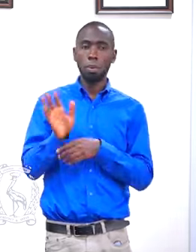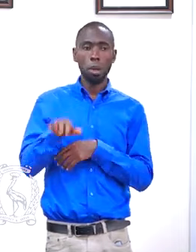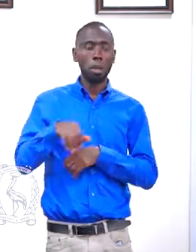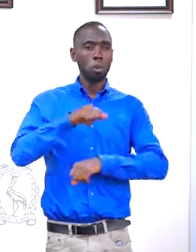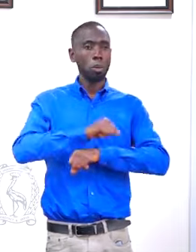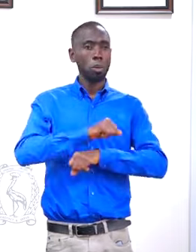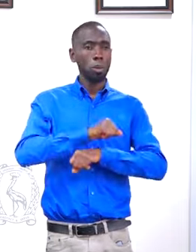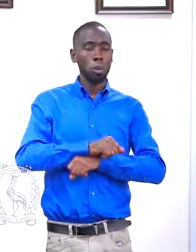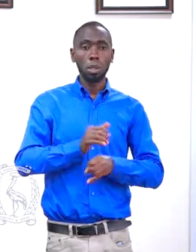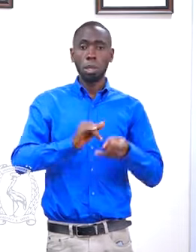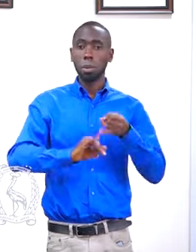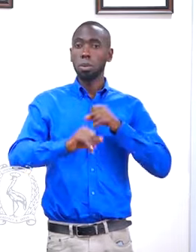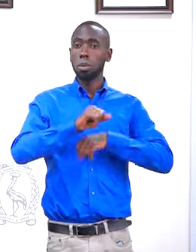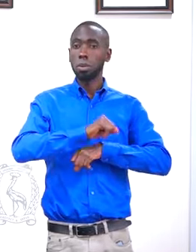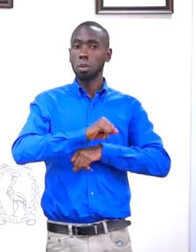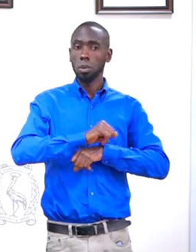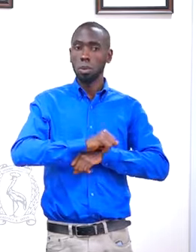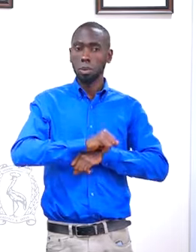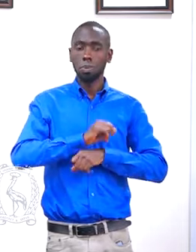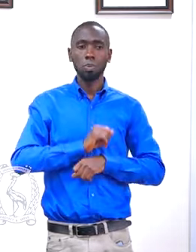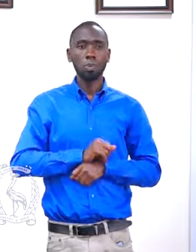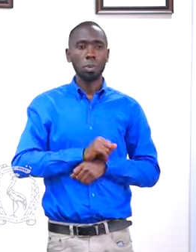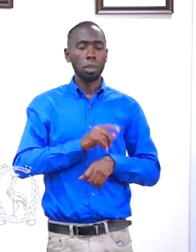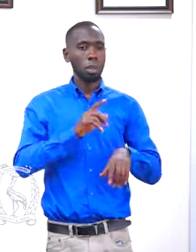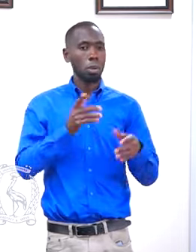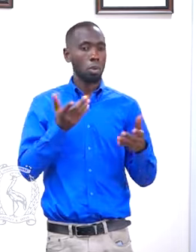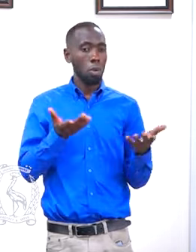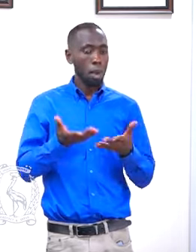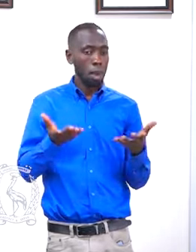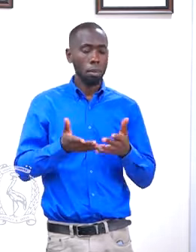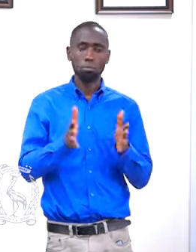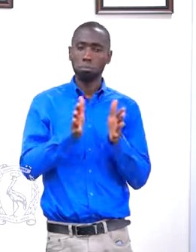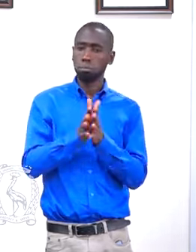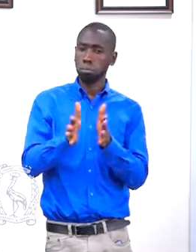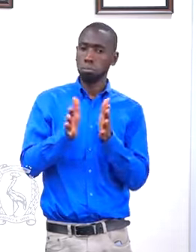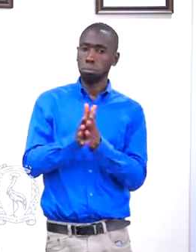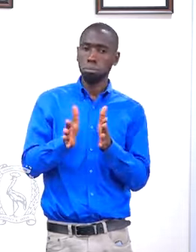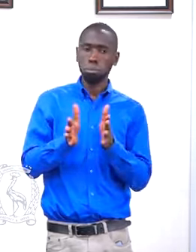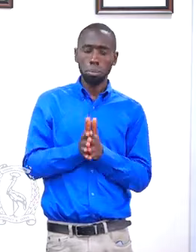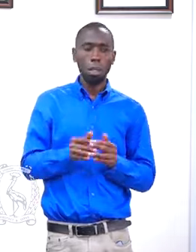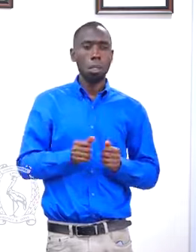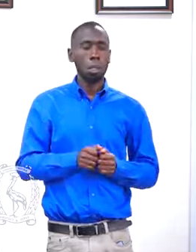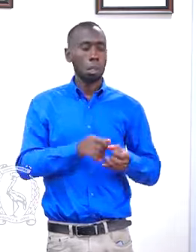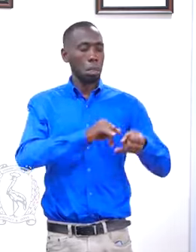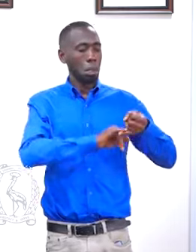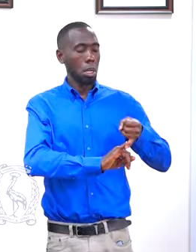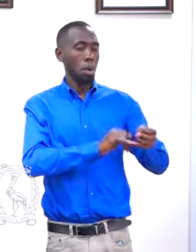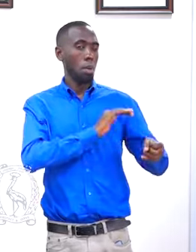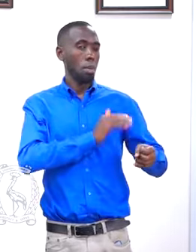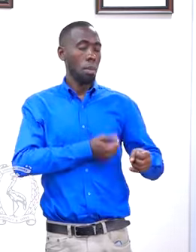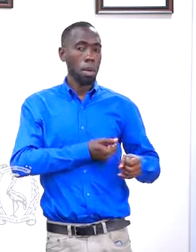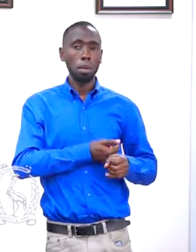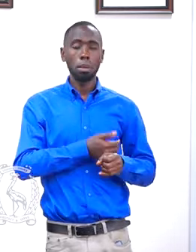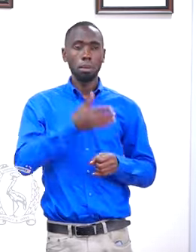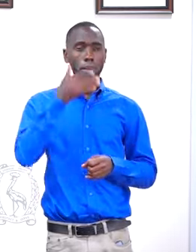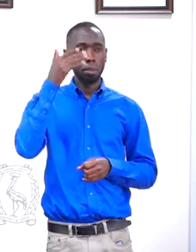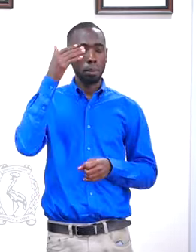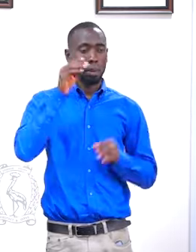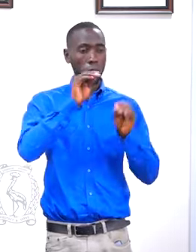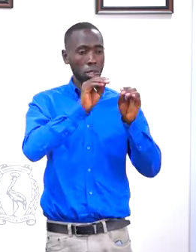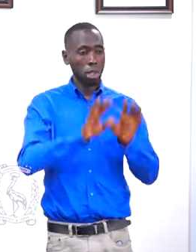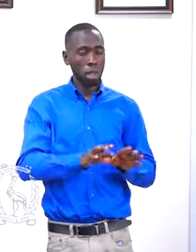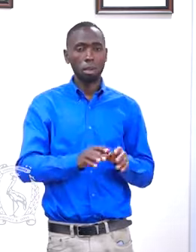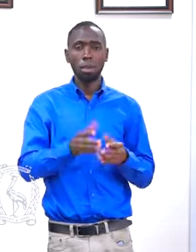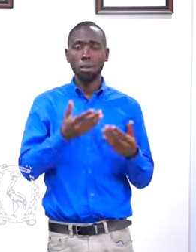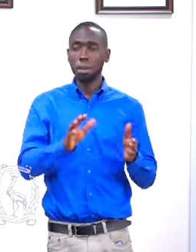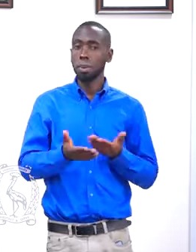eh, where she revealed her odel to the senior woman teacher, who alerted the school head teacher, and